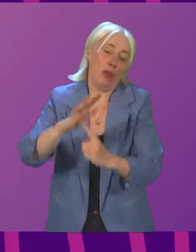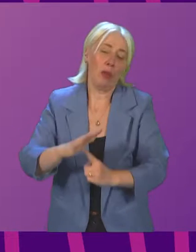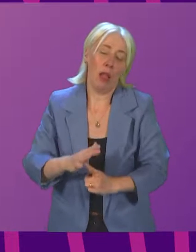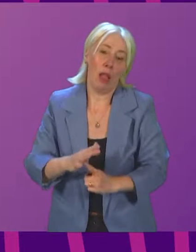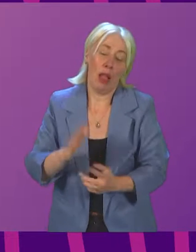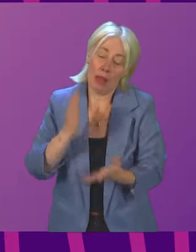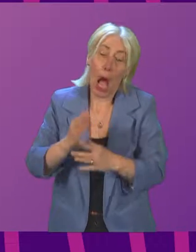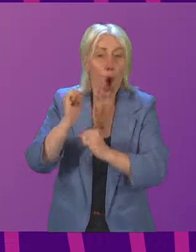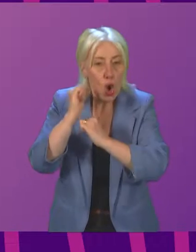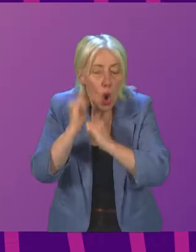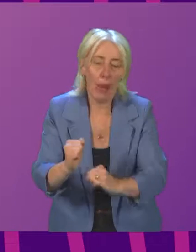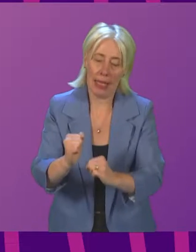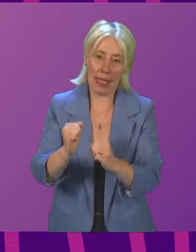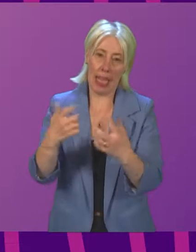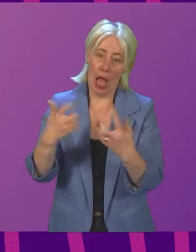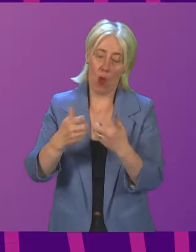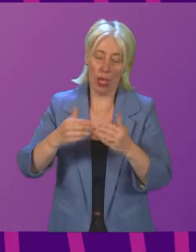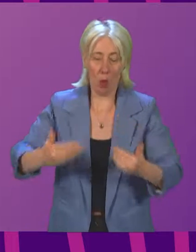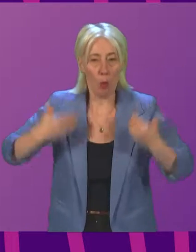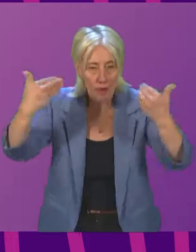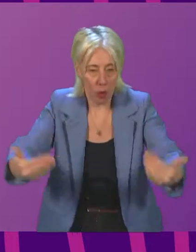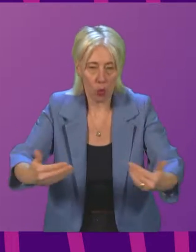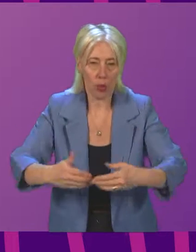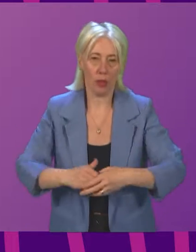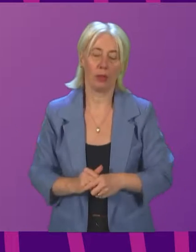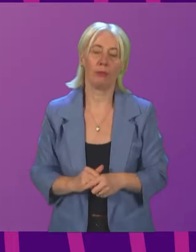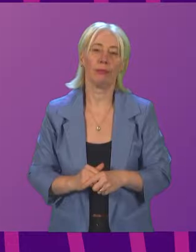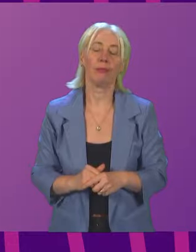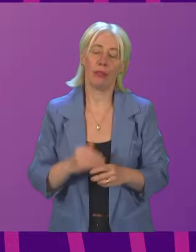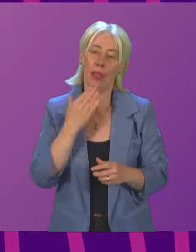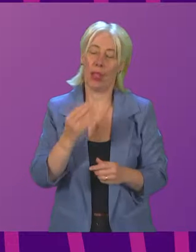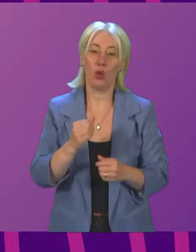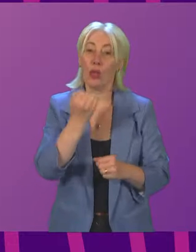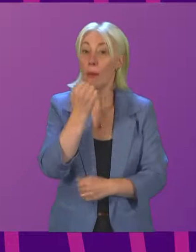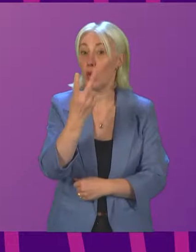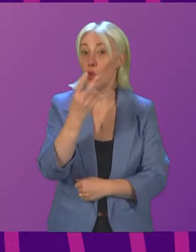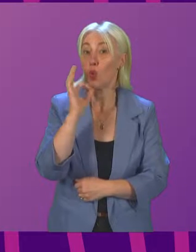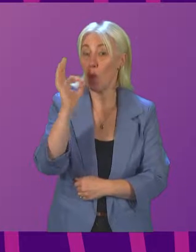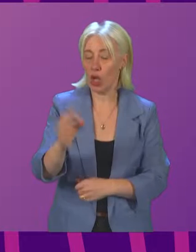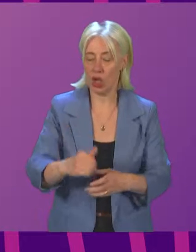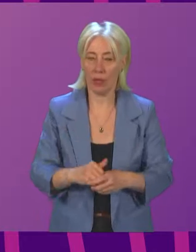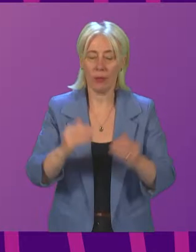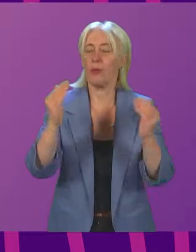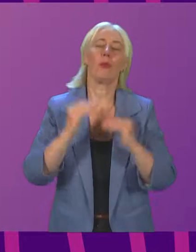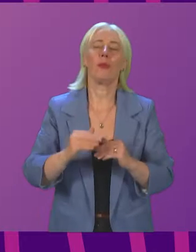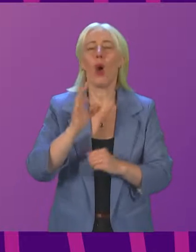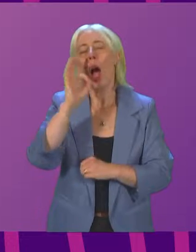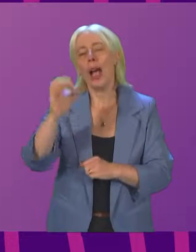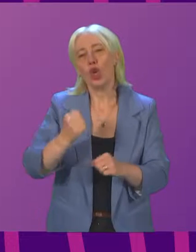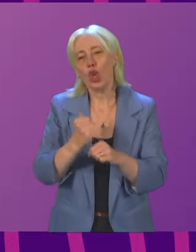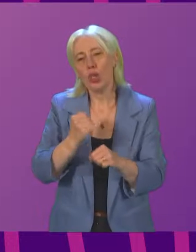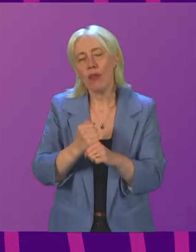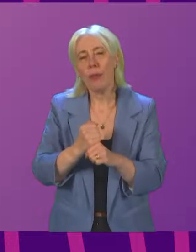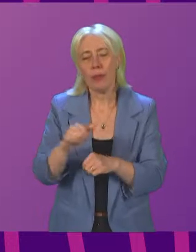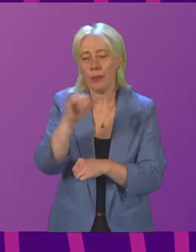committed to finding a way forward. Thank you. Question number two, Jamie Green. Thank you. To ask the Scottish Government which